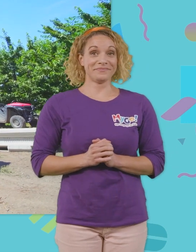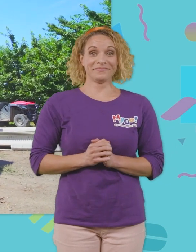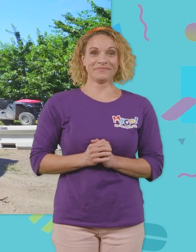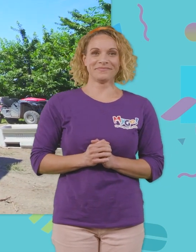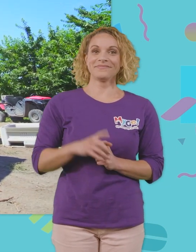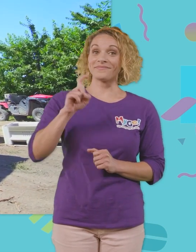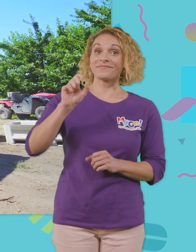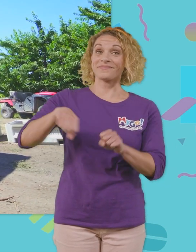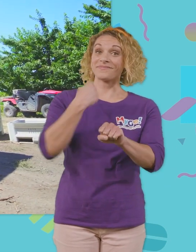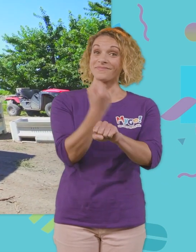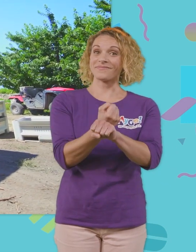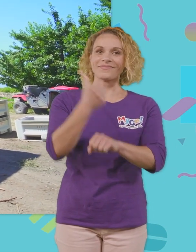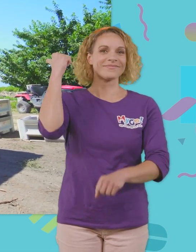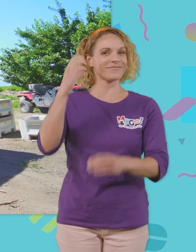Got to lock up the back of the truck.